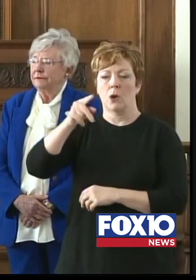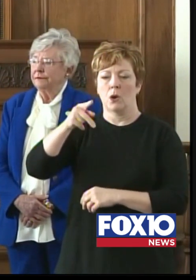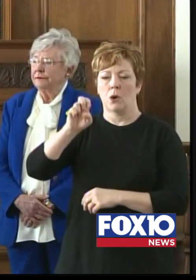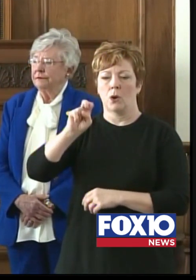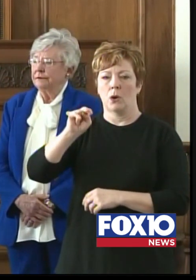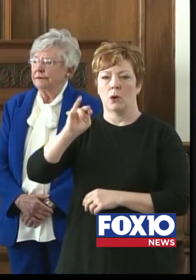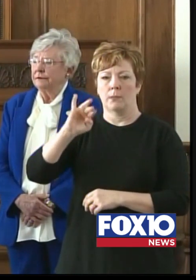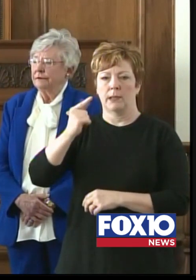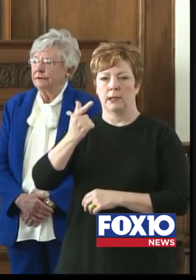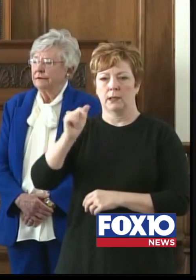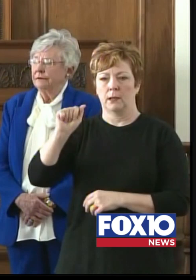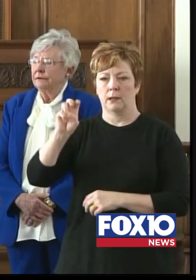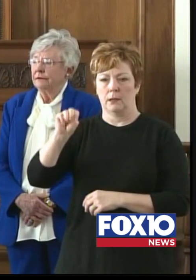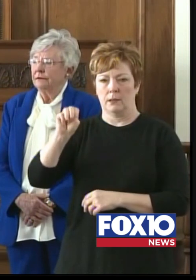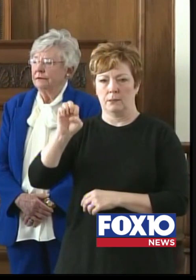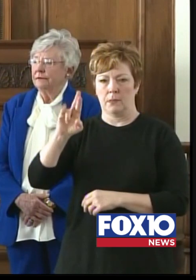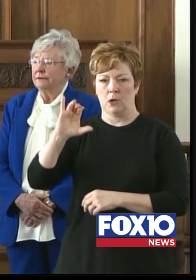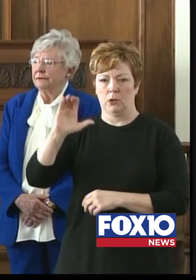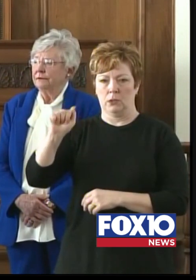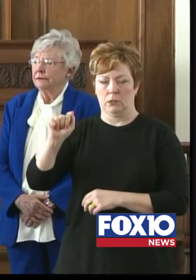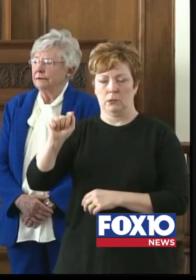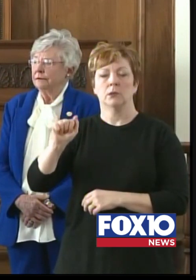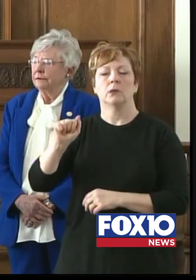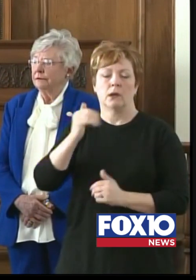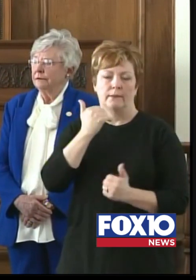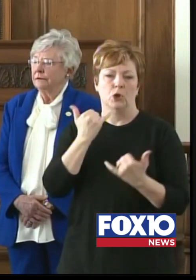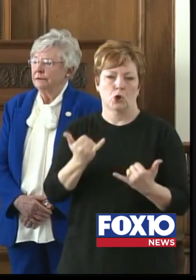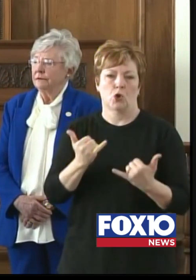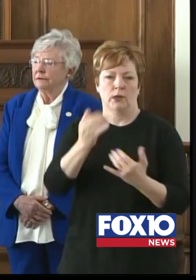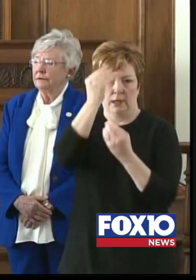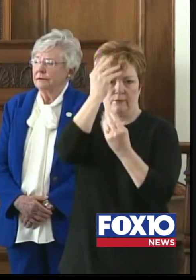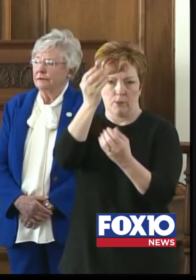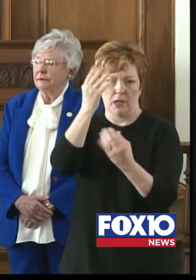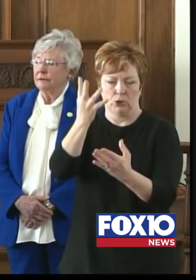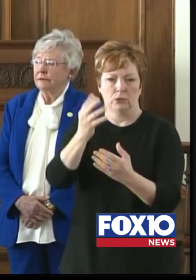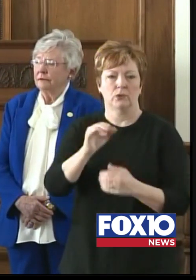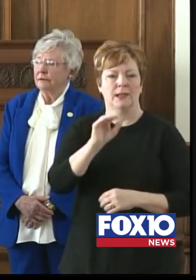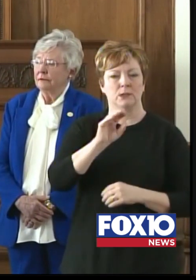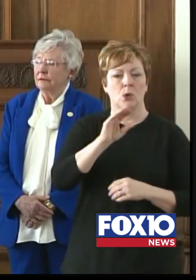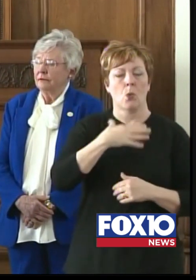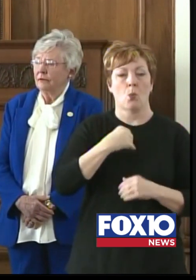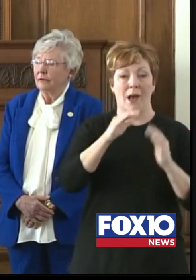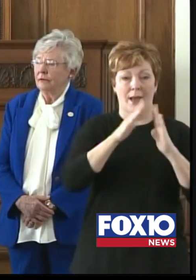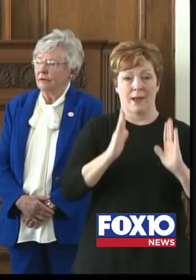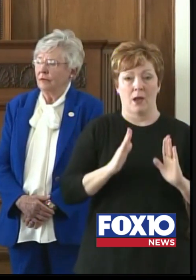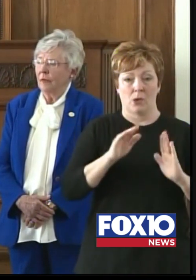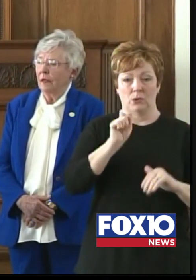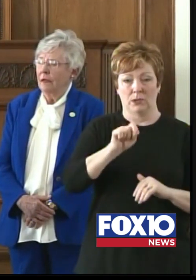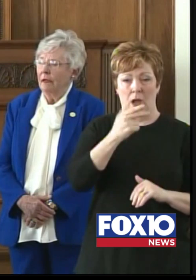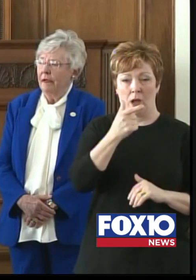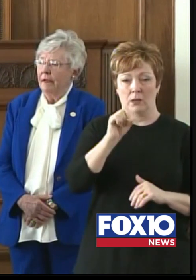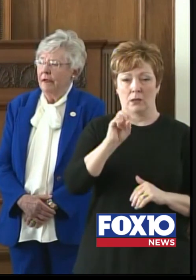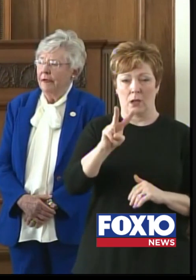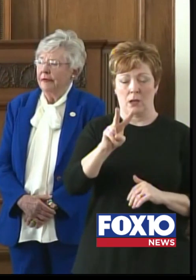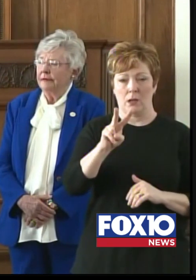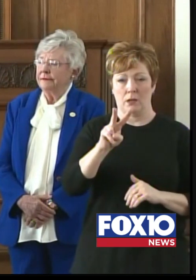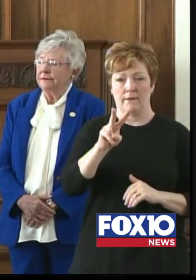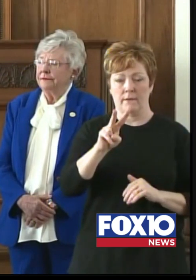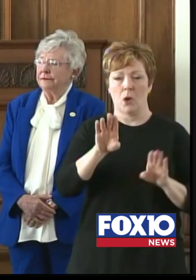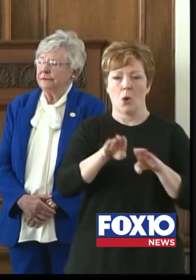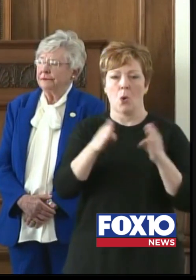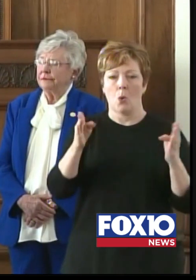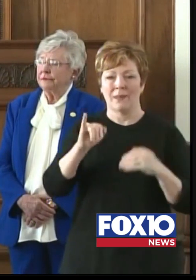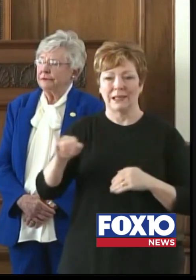Now, at this time, Alabama does not meet the criteria proposed by the